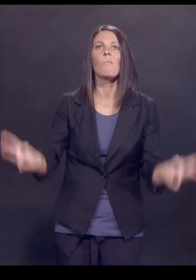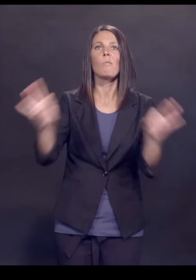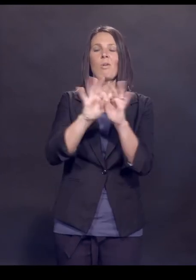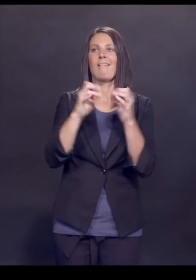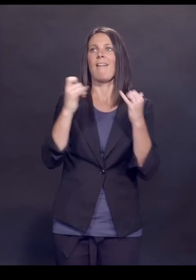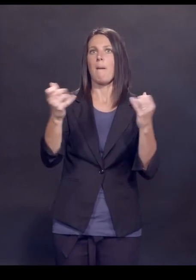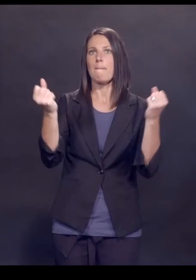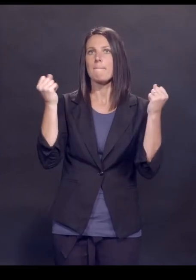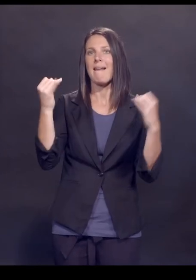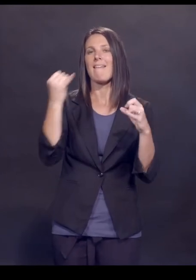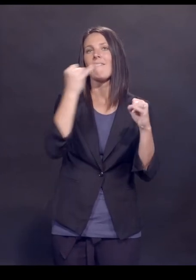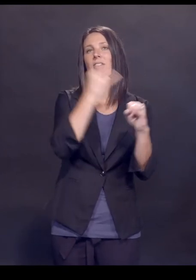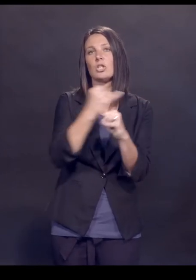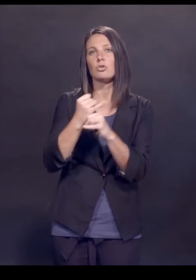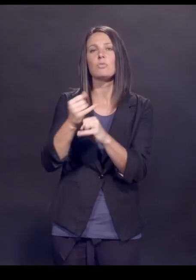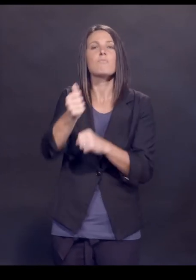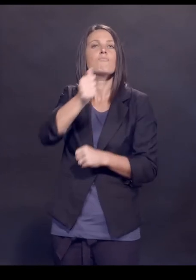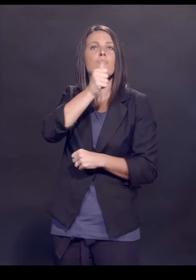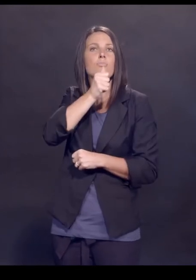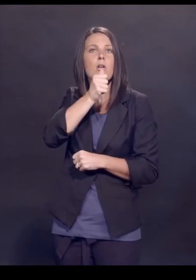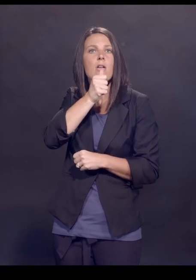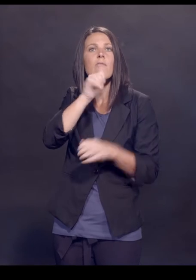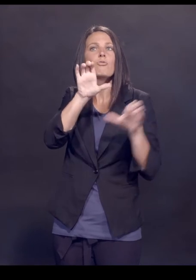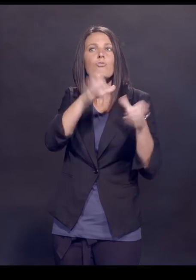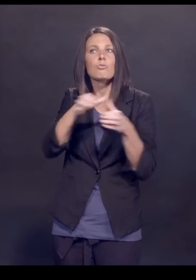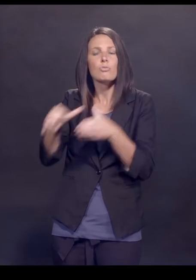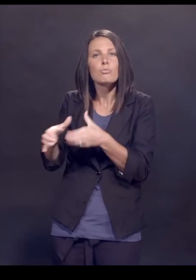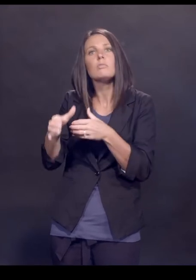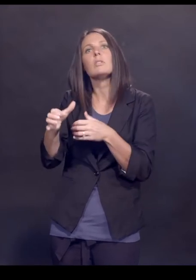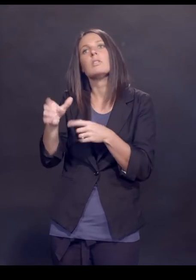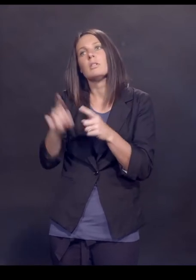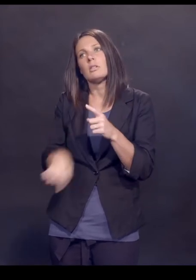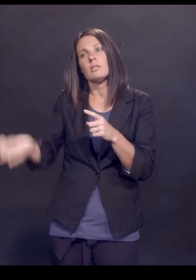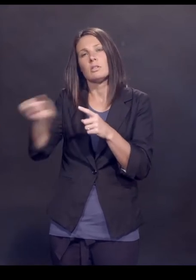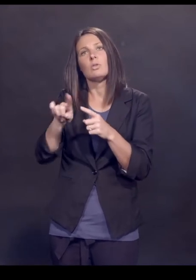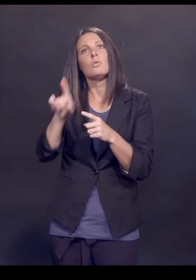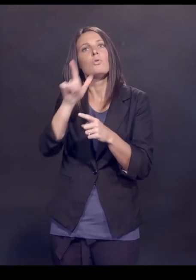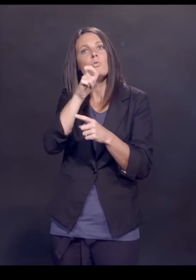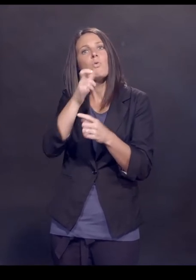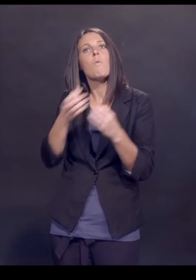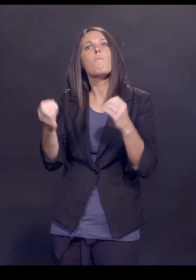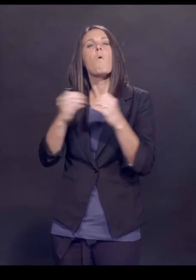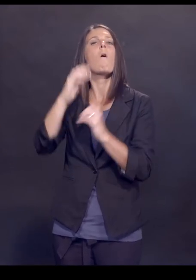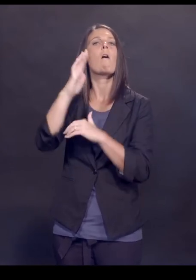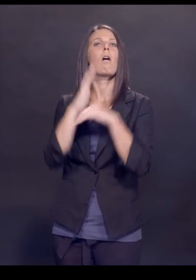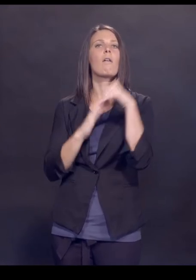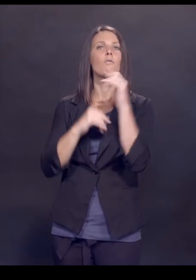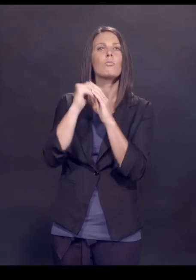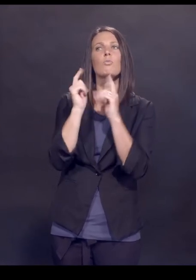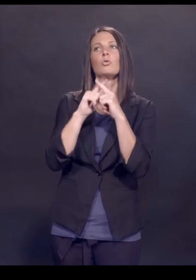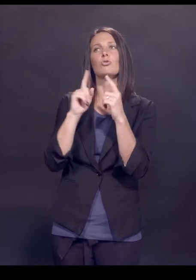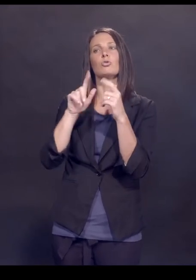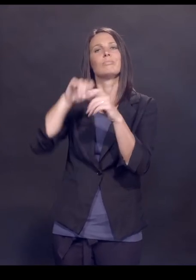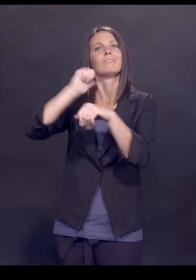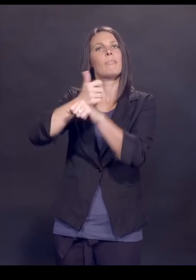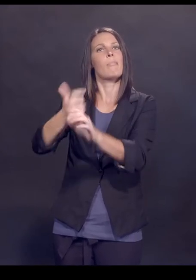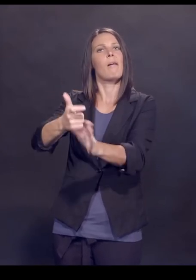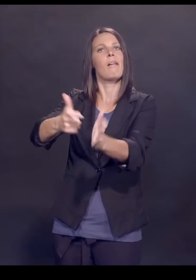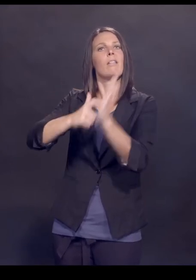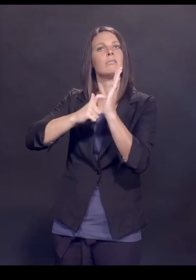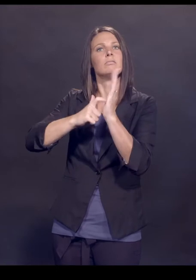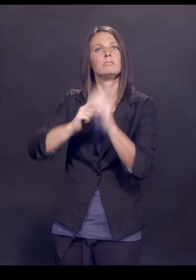a number of institutions and private groups in the, or groups in the private sector that are now more comfortable mandating the vaccine.